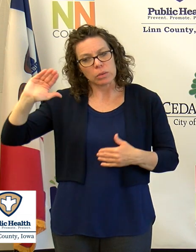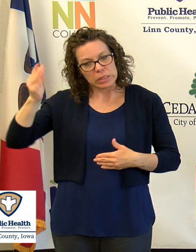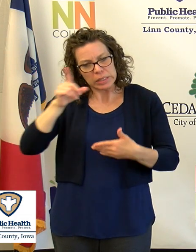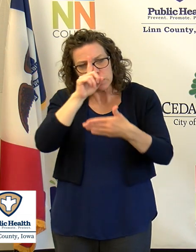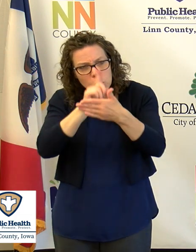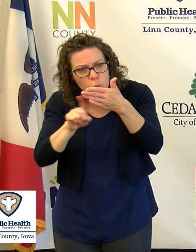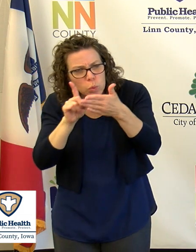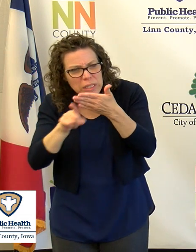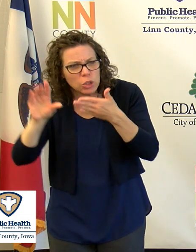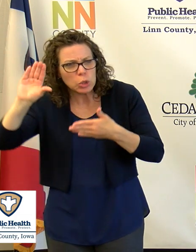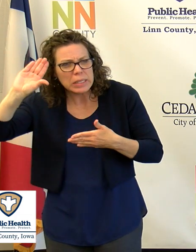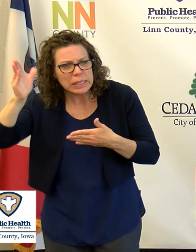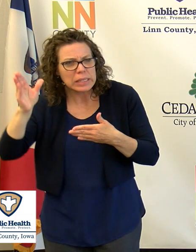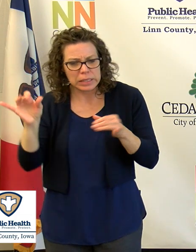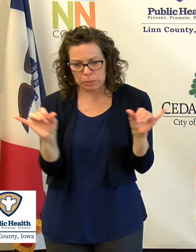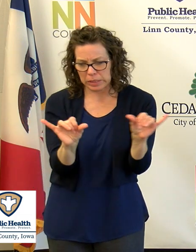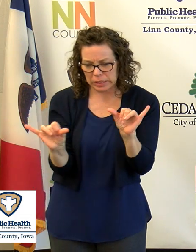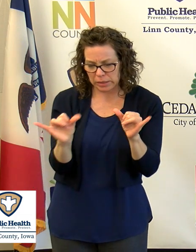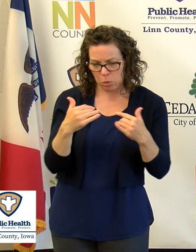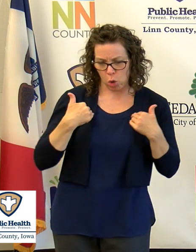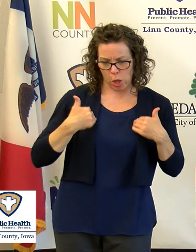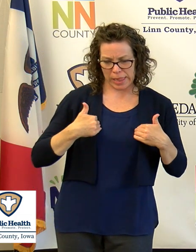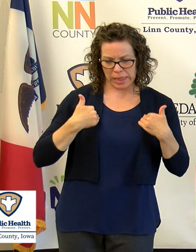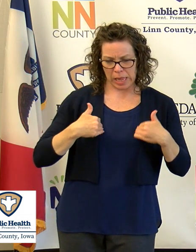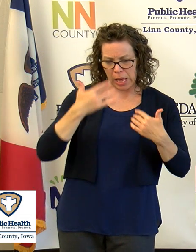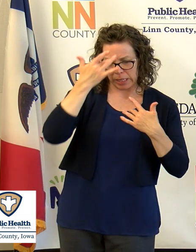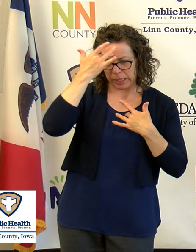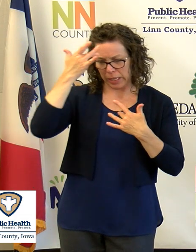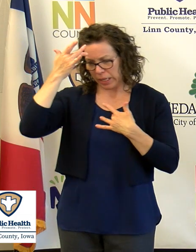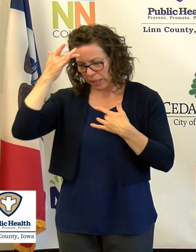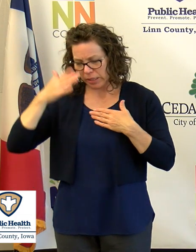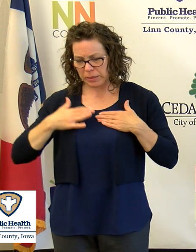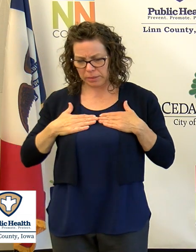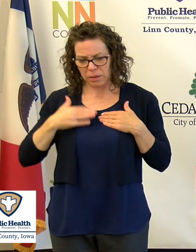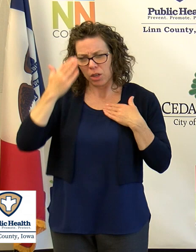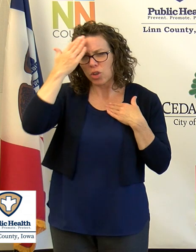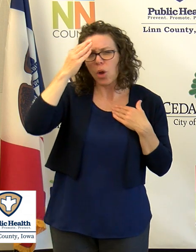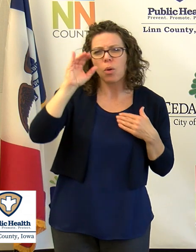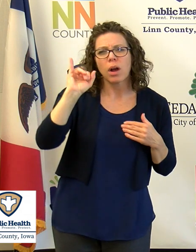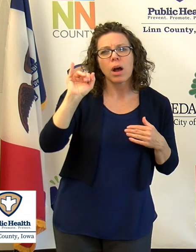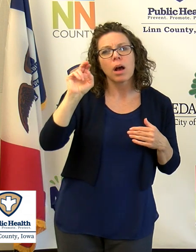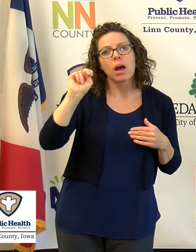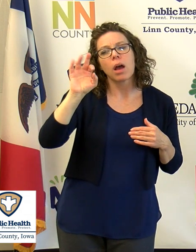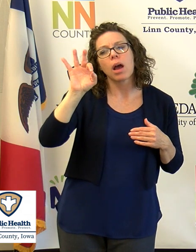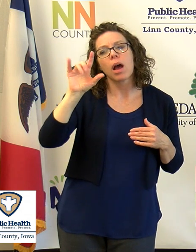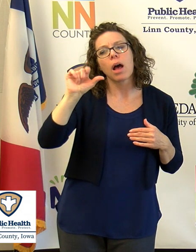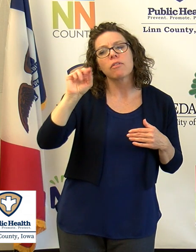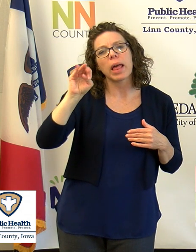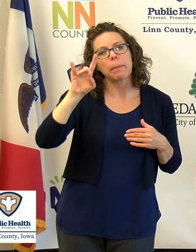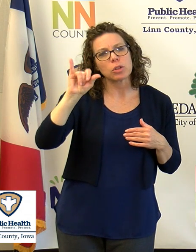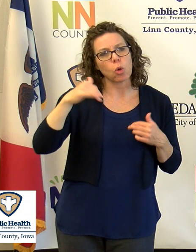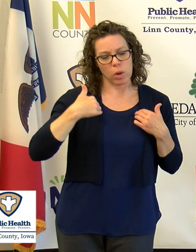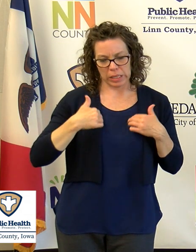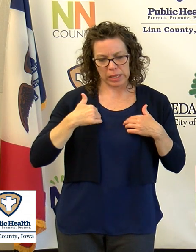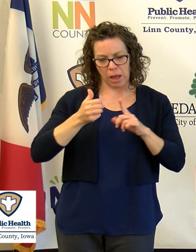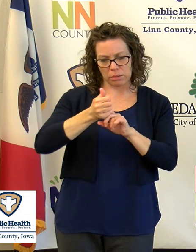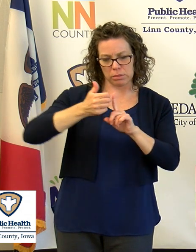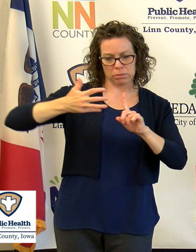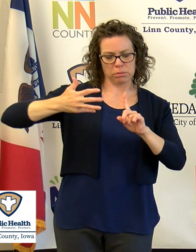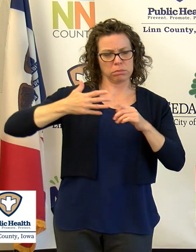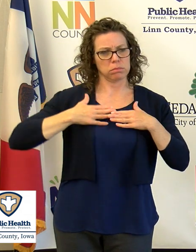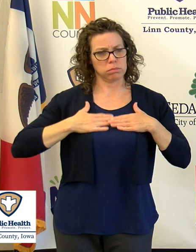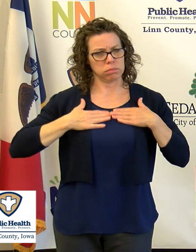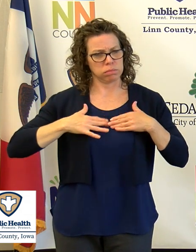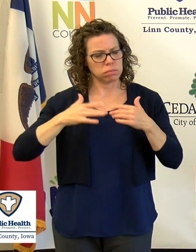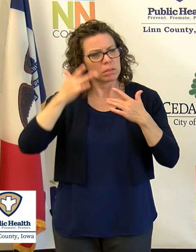similar lung illnesses, inflammatory conditions in the lung, and connecting those dots. But what we also